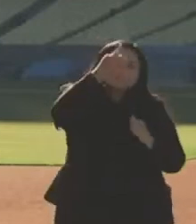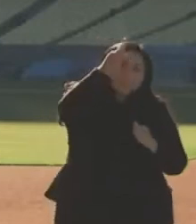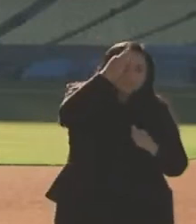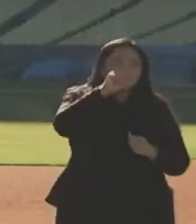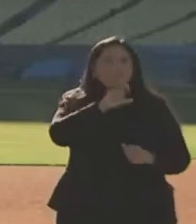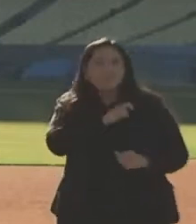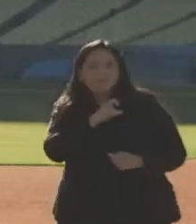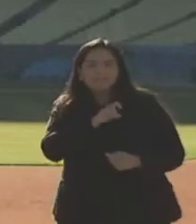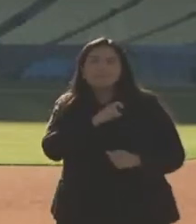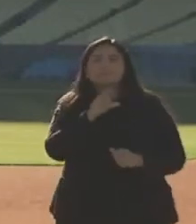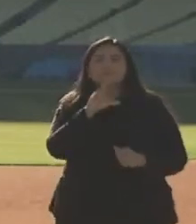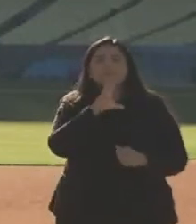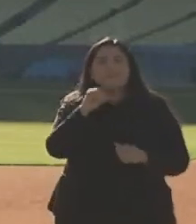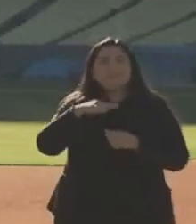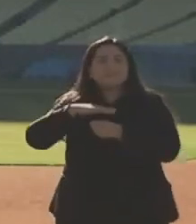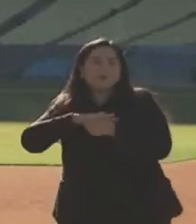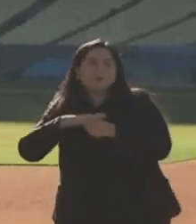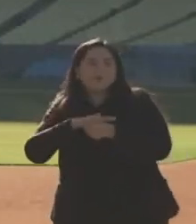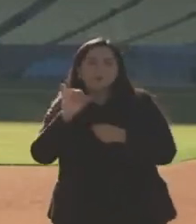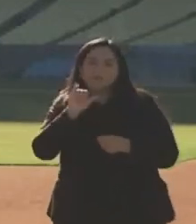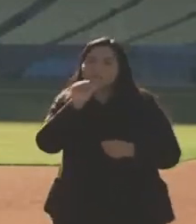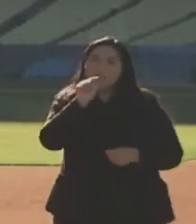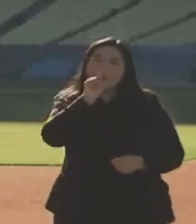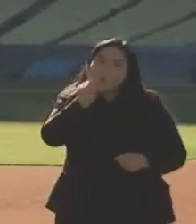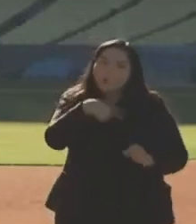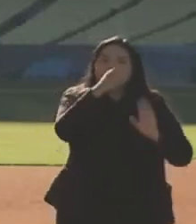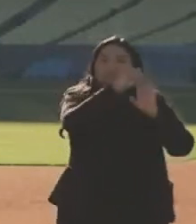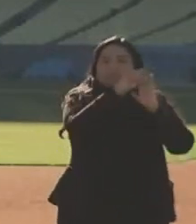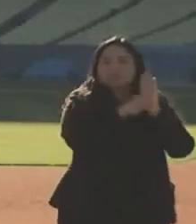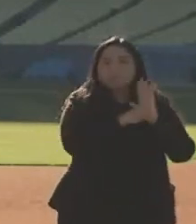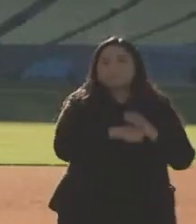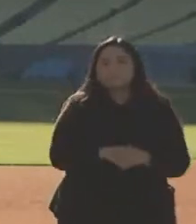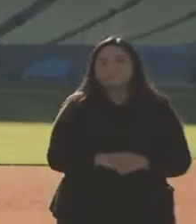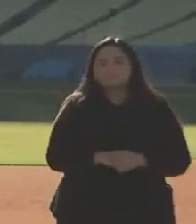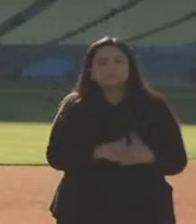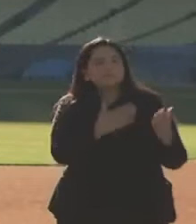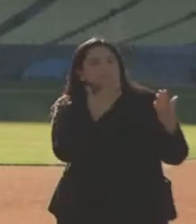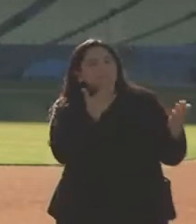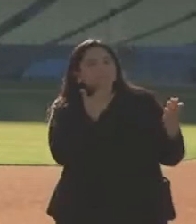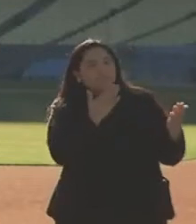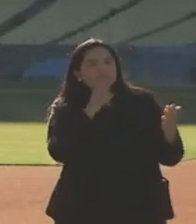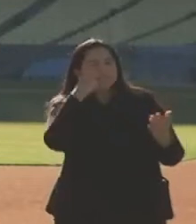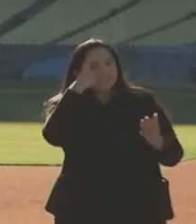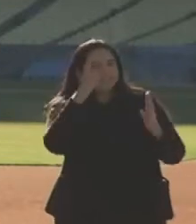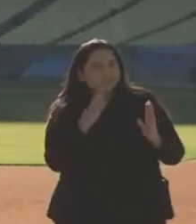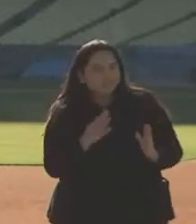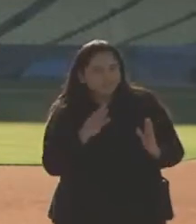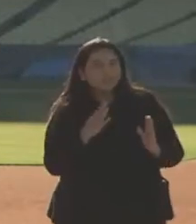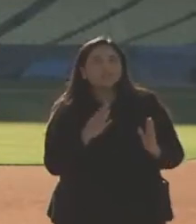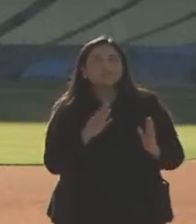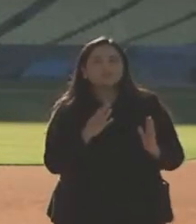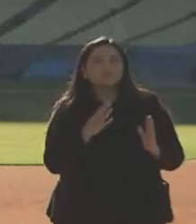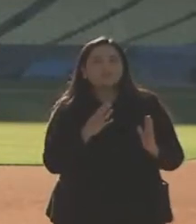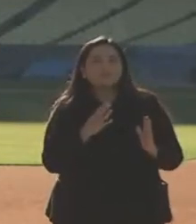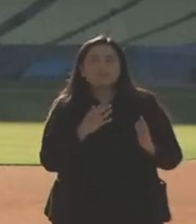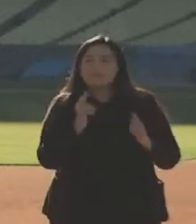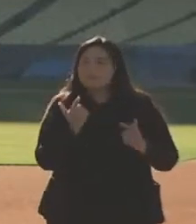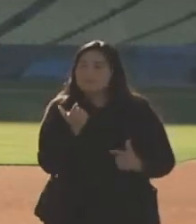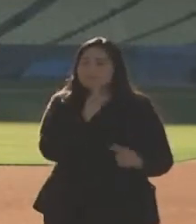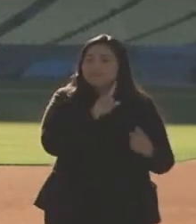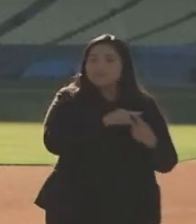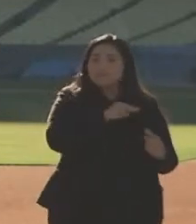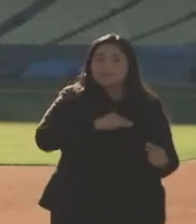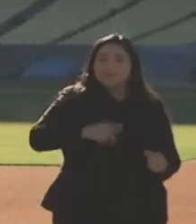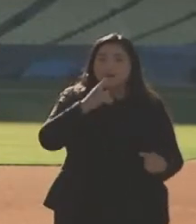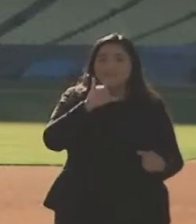intel we gathered locally, not just at the state level. Thank you so much, Governor Newsom. And I do have- it back to Garcetti